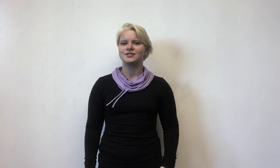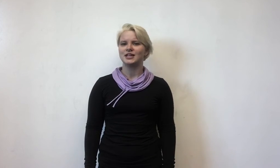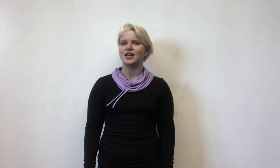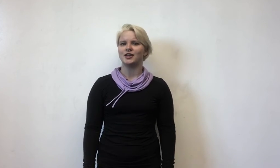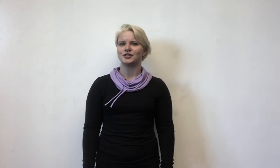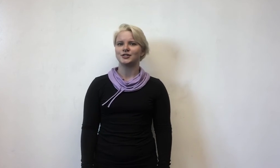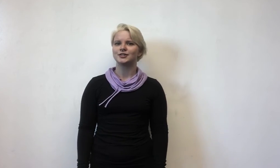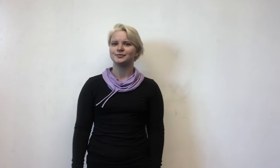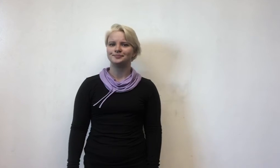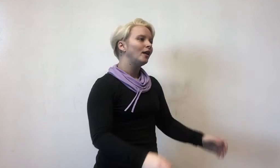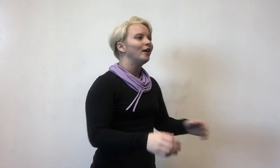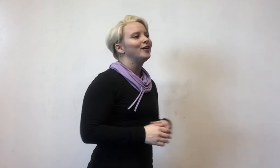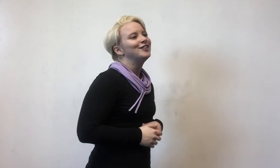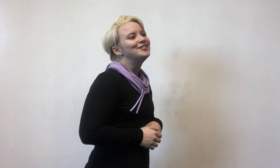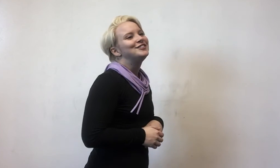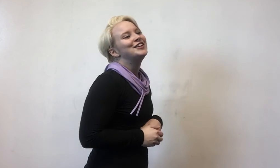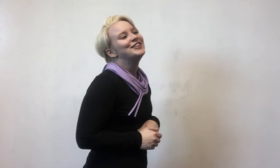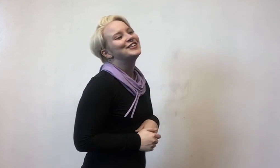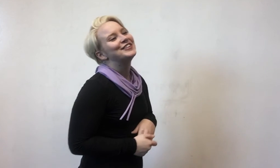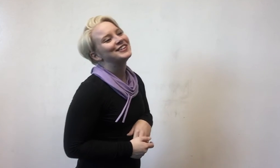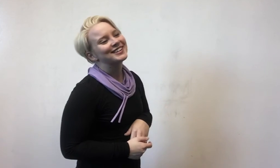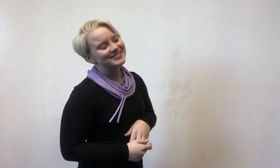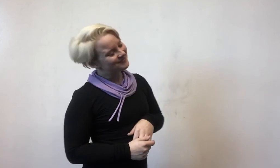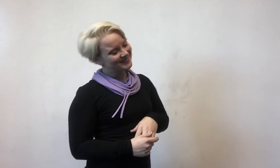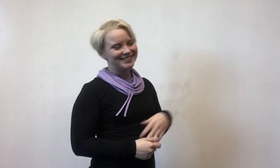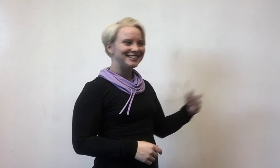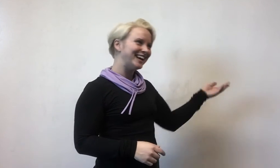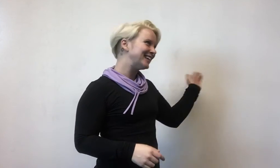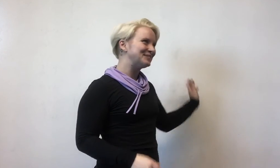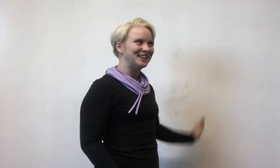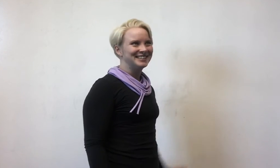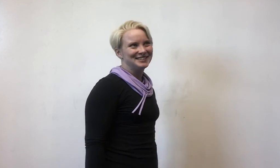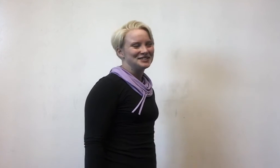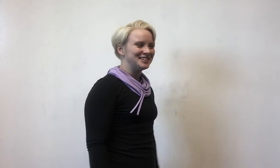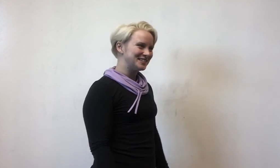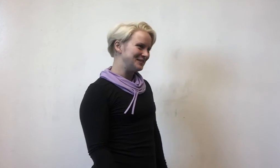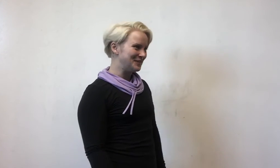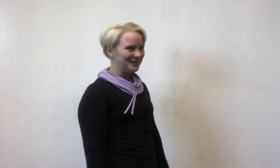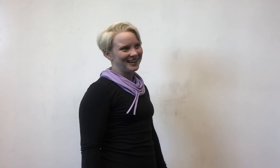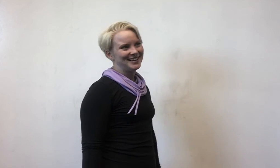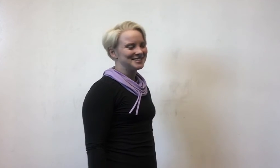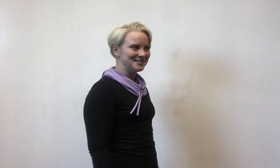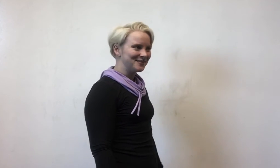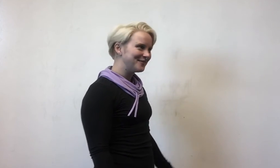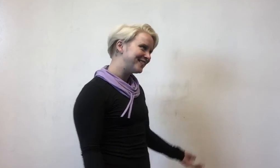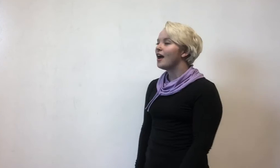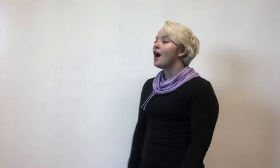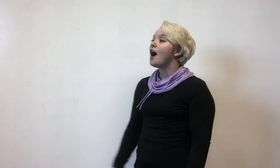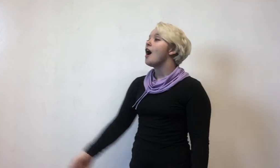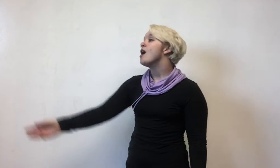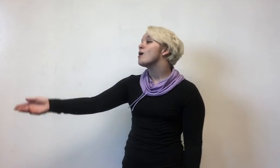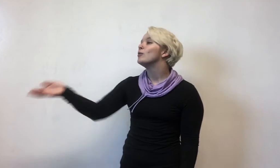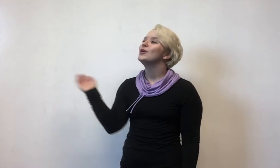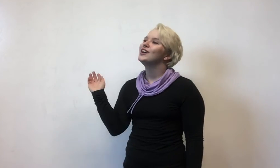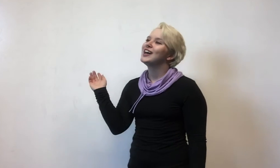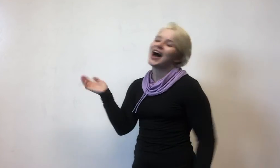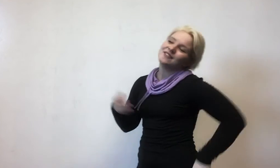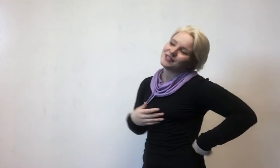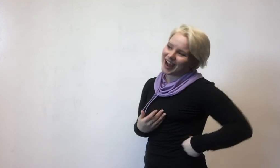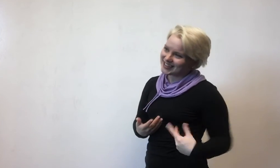teenagers. Dude, she can't get pregnant if she doesn't orgasm. Oh, well, I've never had